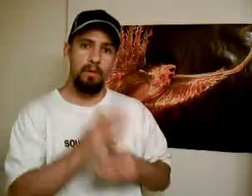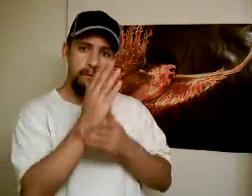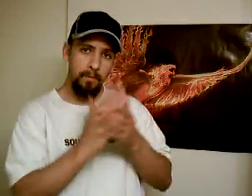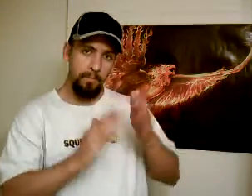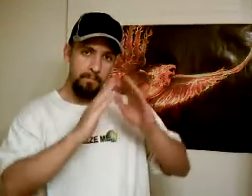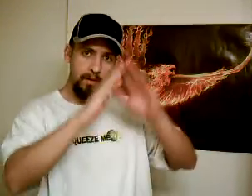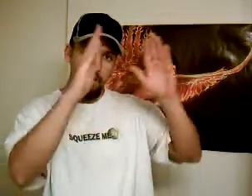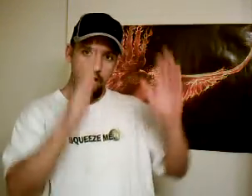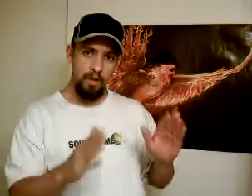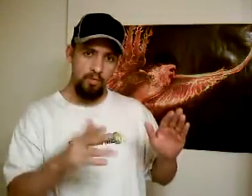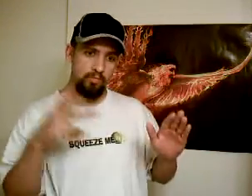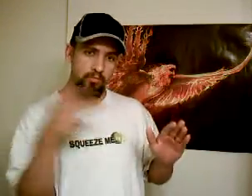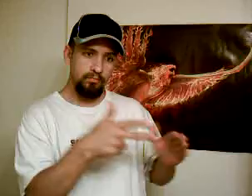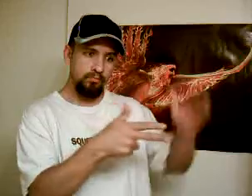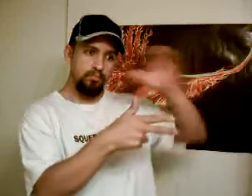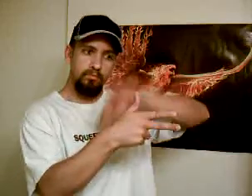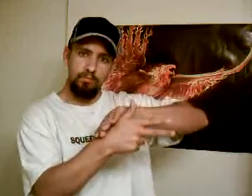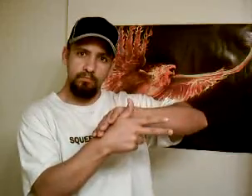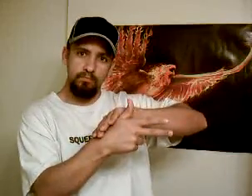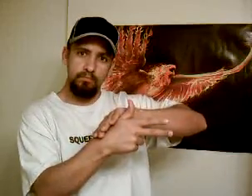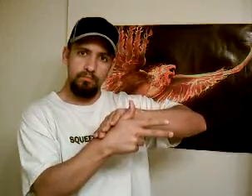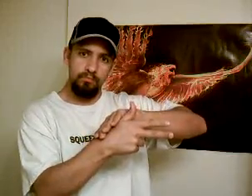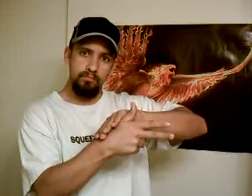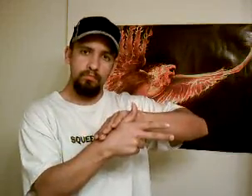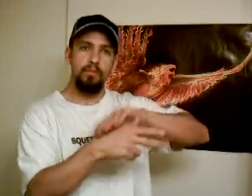And now I'll...